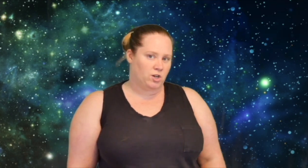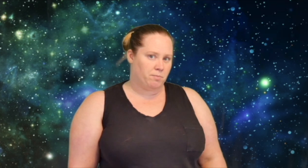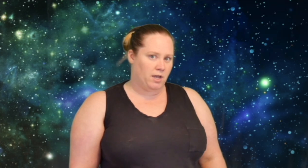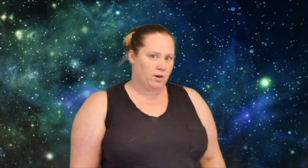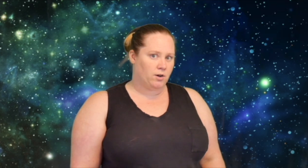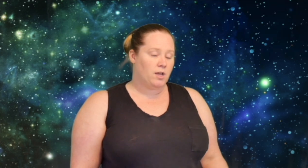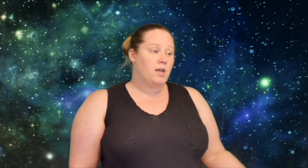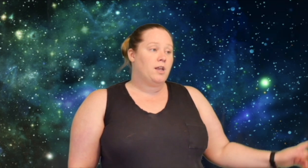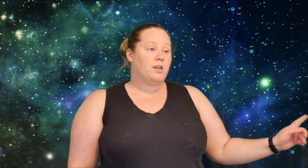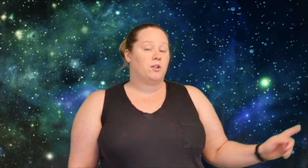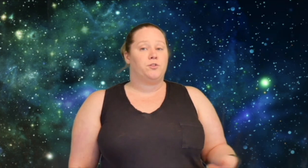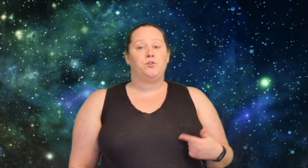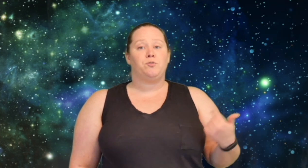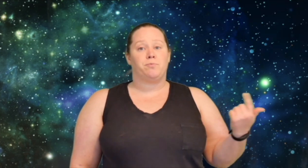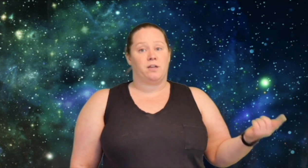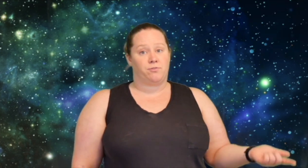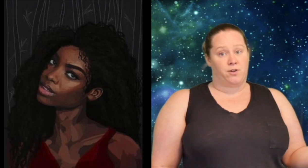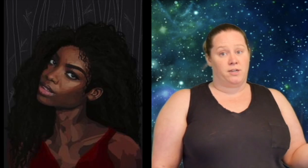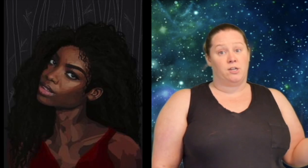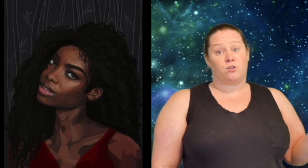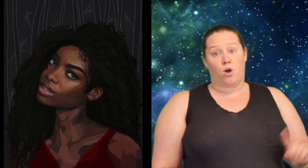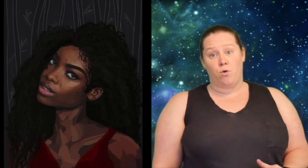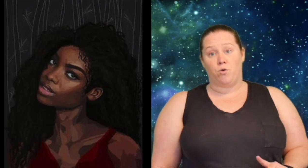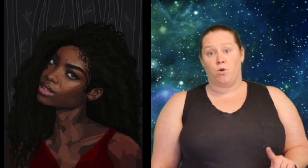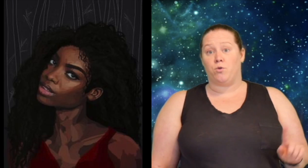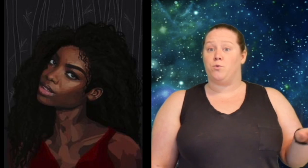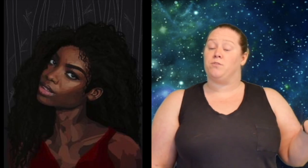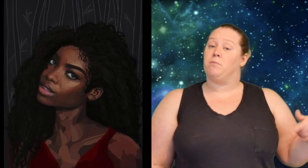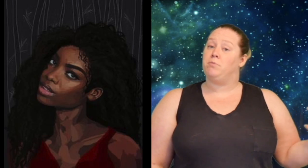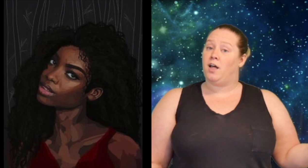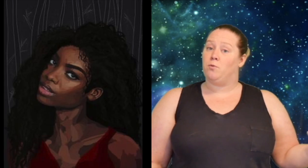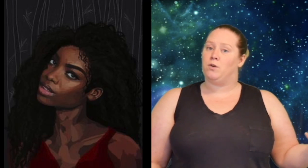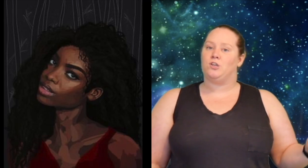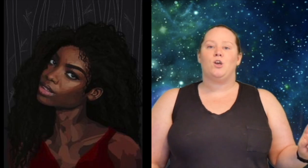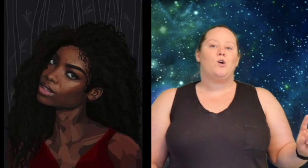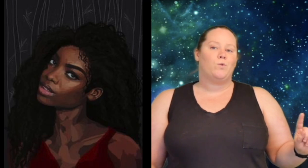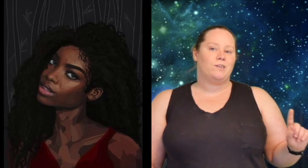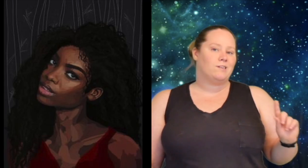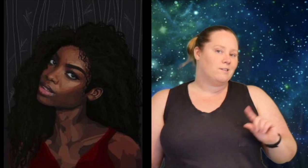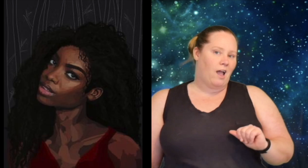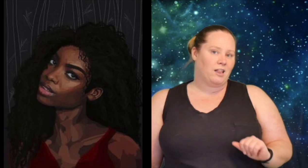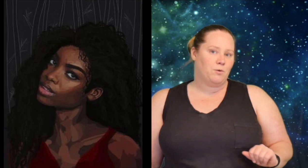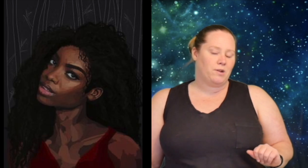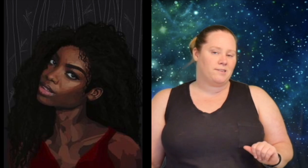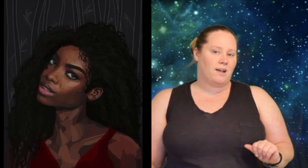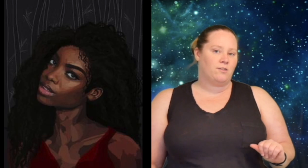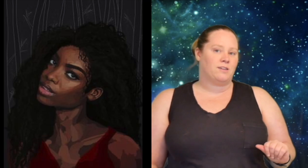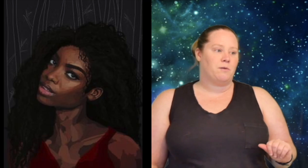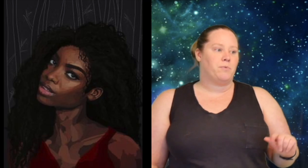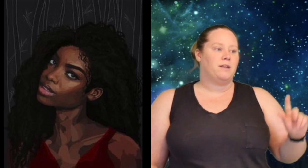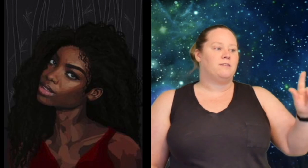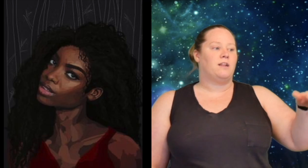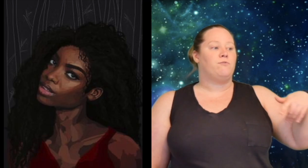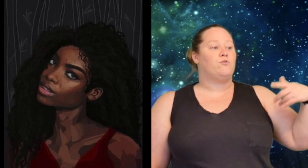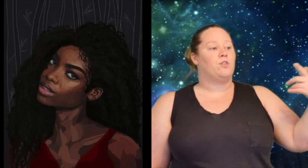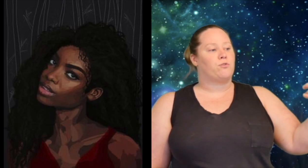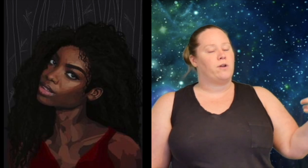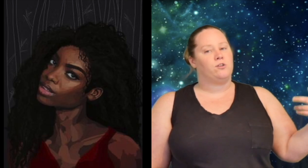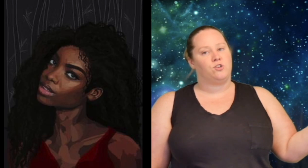him here. Now Lou's best friend is Coco, who is a blood witch, which is exactly what it sounds like, but instead of using threads, she